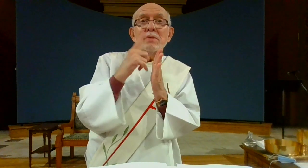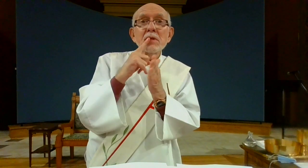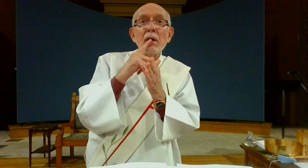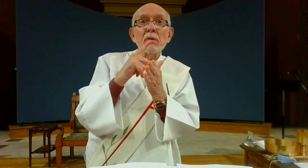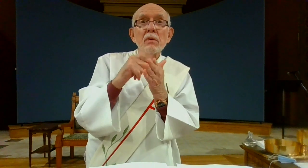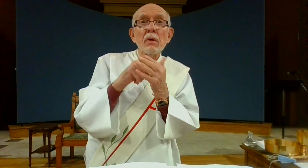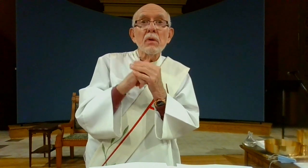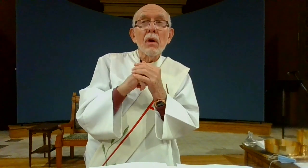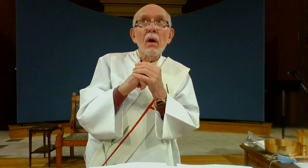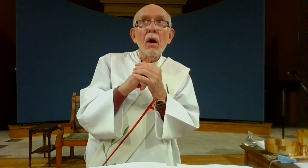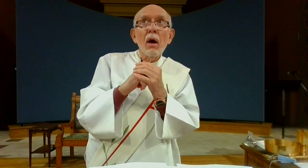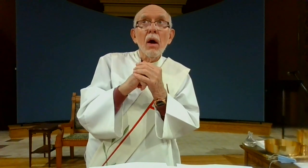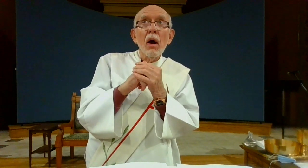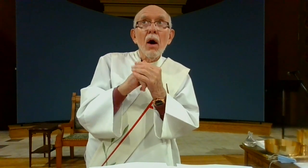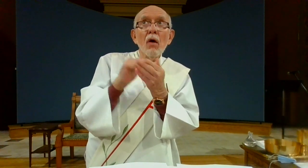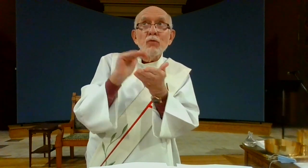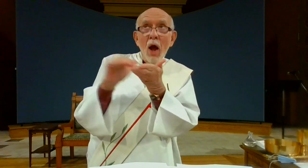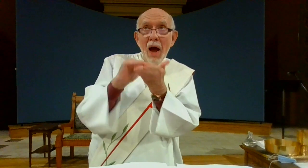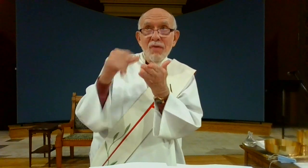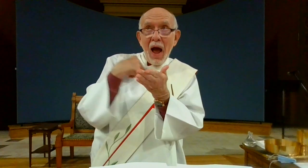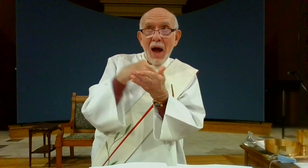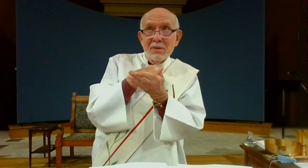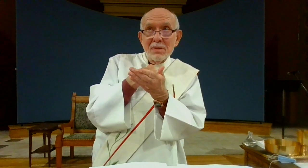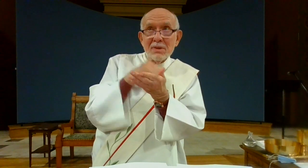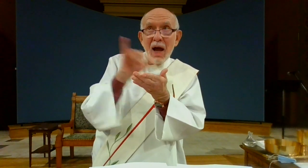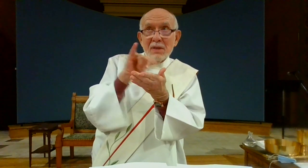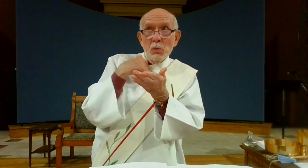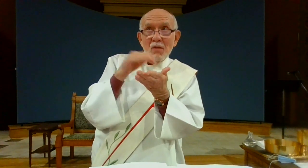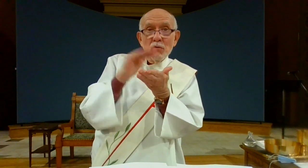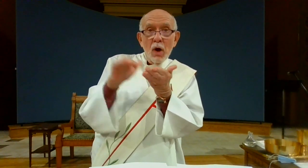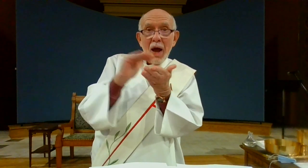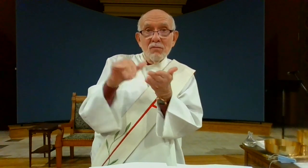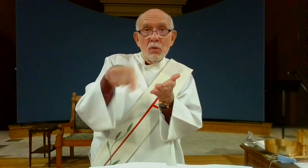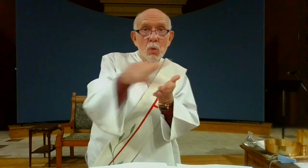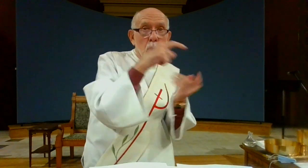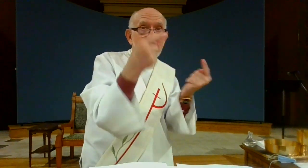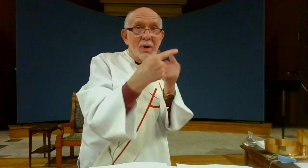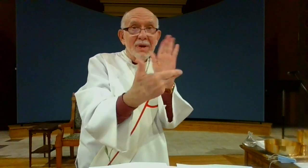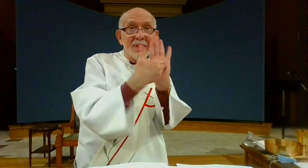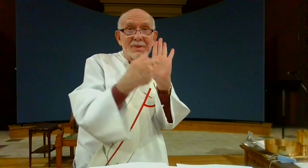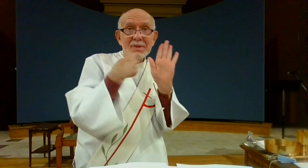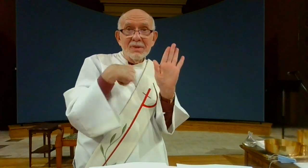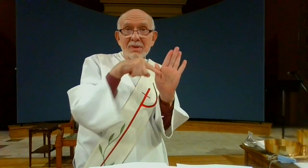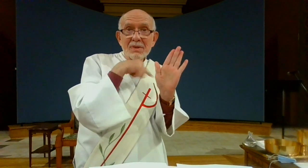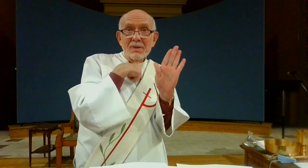in the lord's prayer it says forgive us as we forgive those